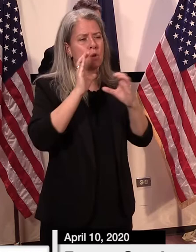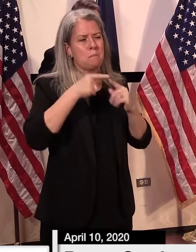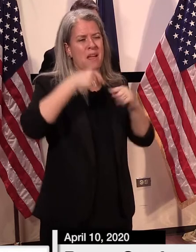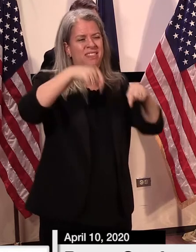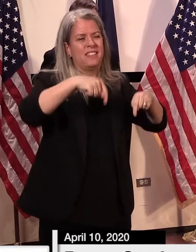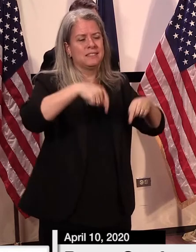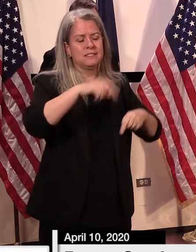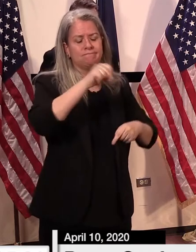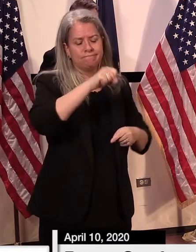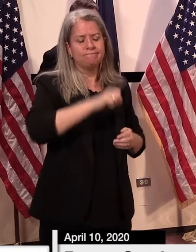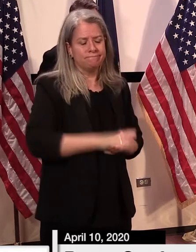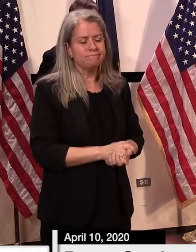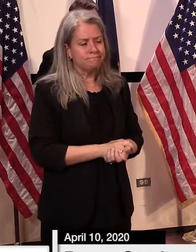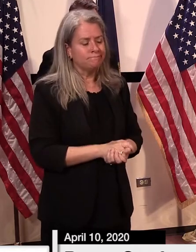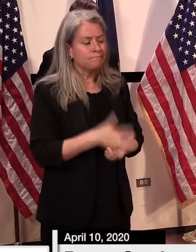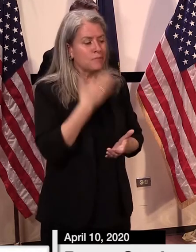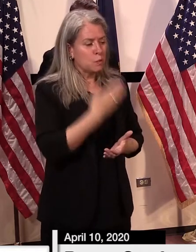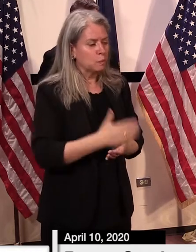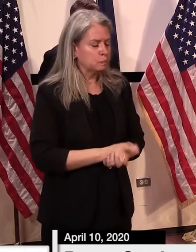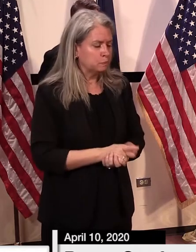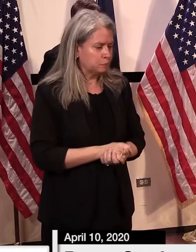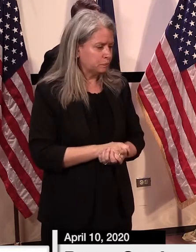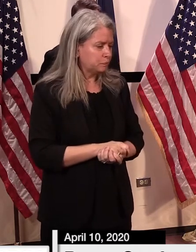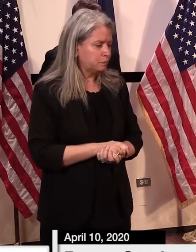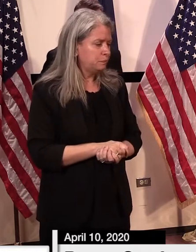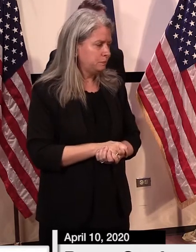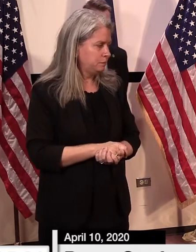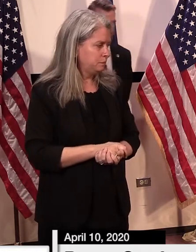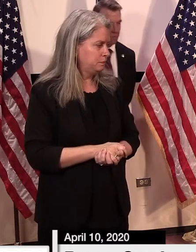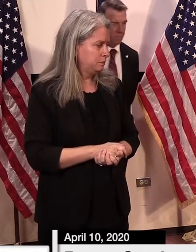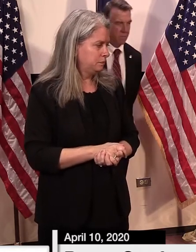particular virus. Thank you.